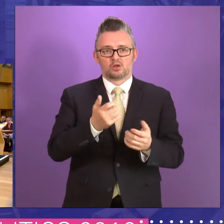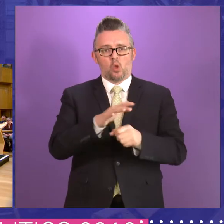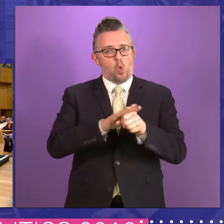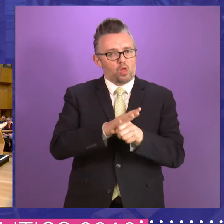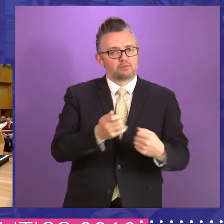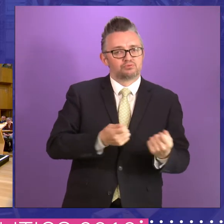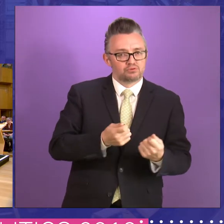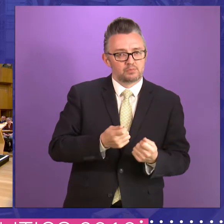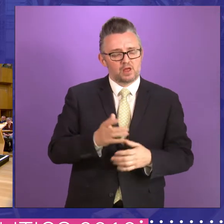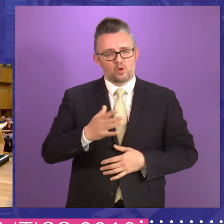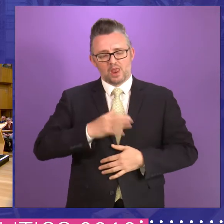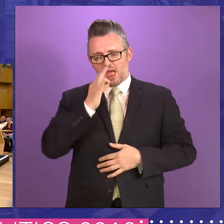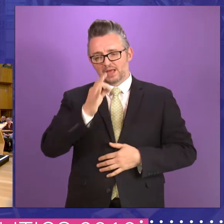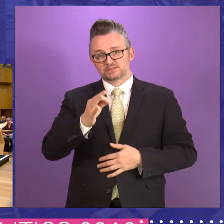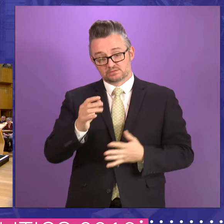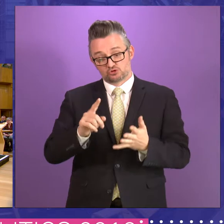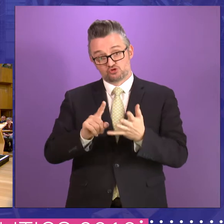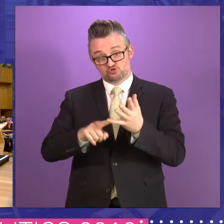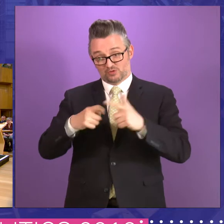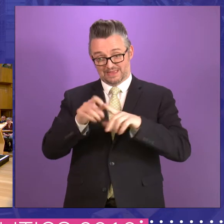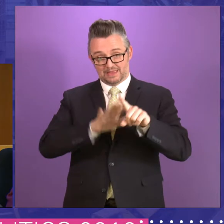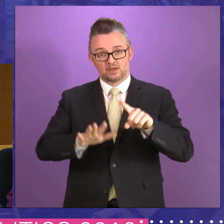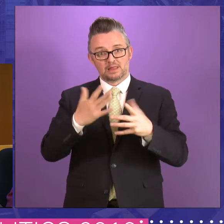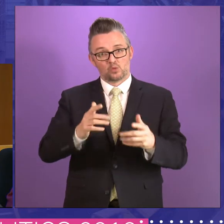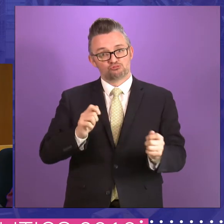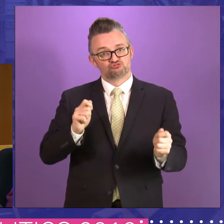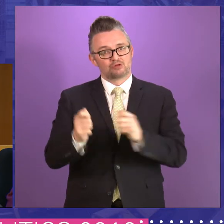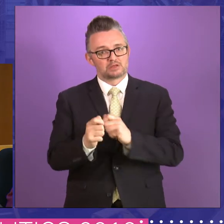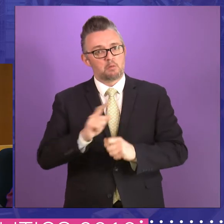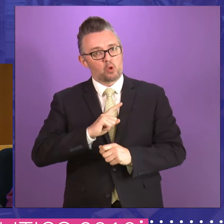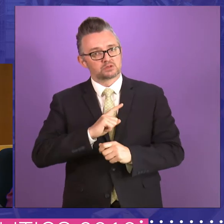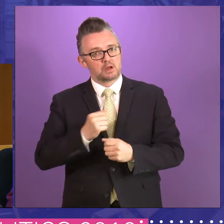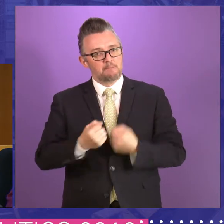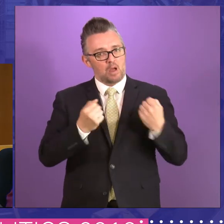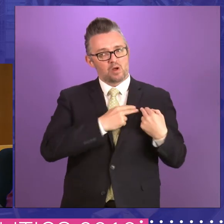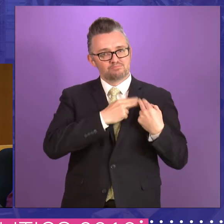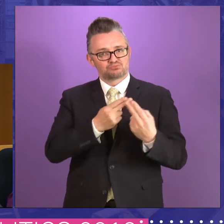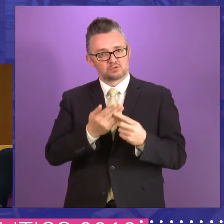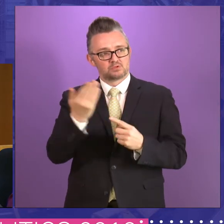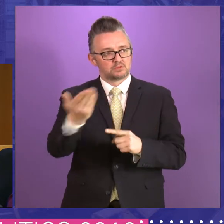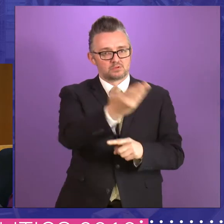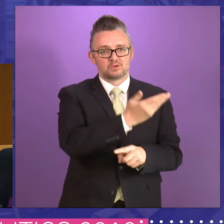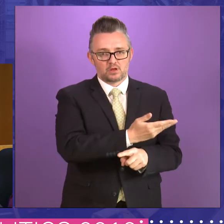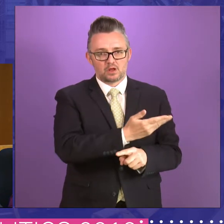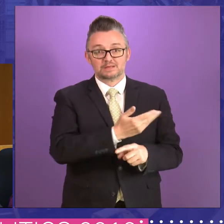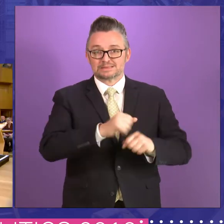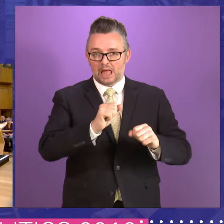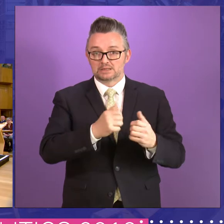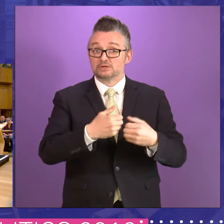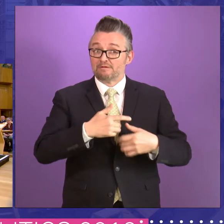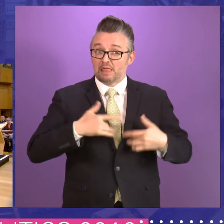is the United Kingdom is a different place because of devolution? But is it actually, actually now moving in a totally different direction and fragmenting?